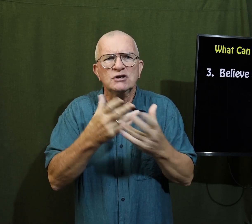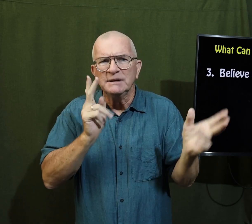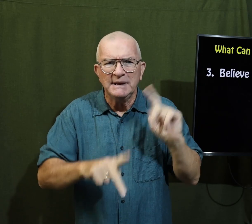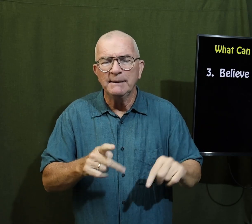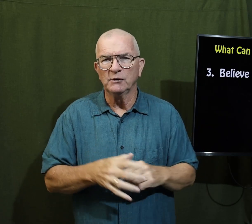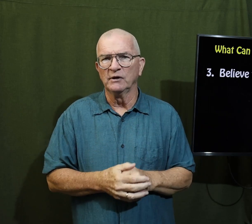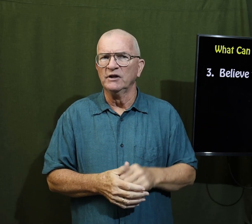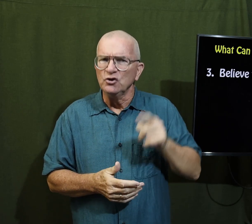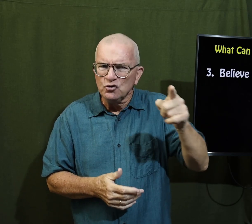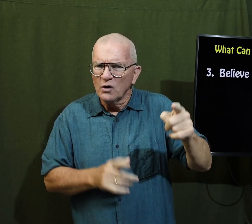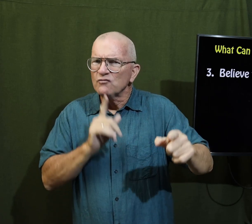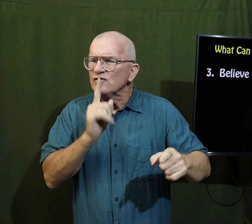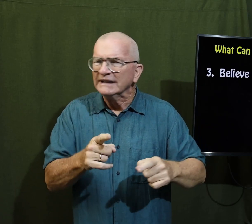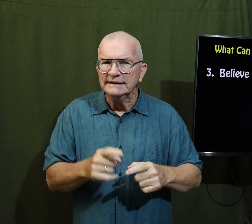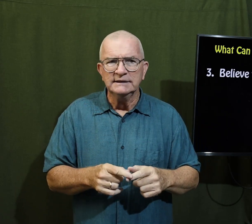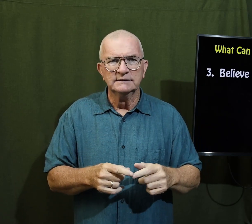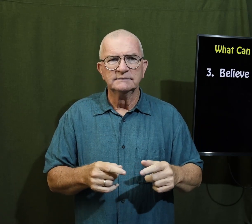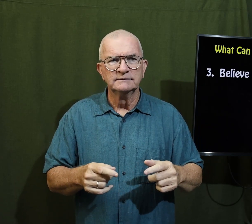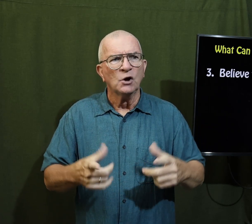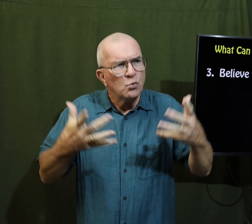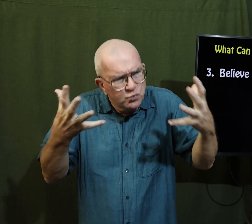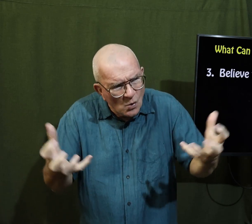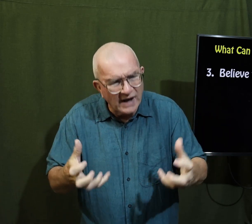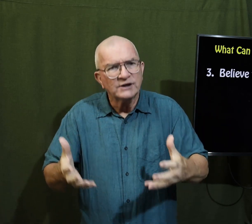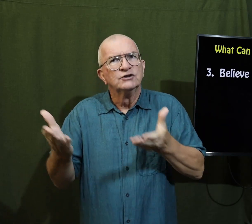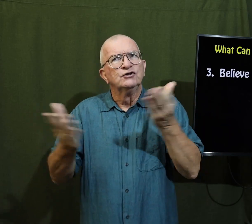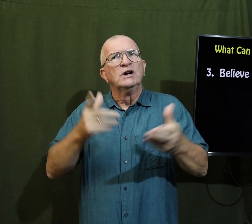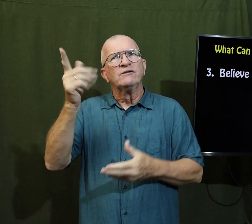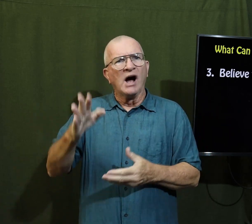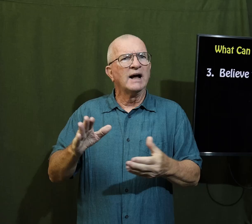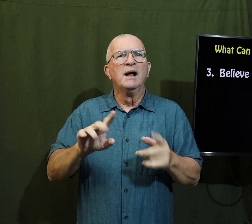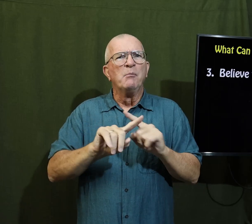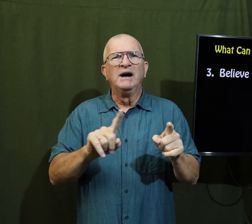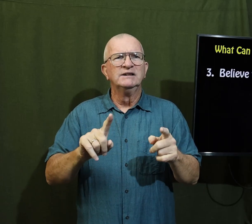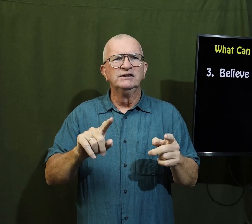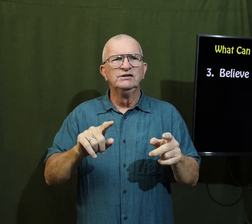that they were good people that they really wanted to serve God but